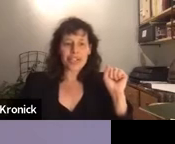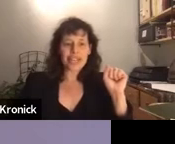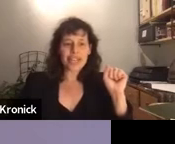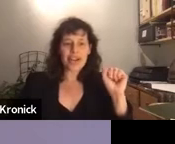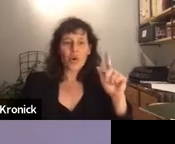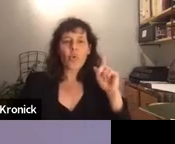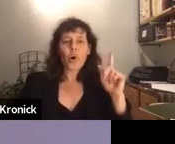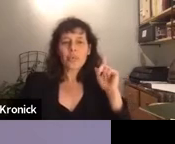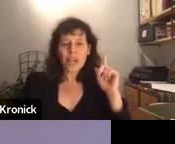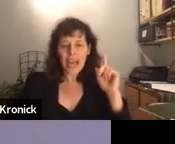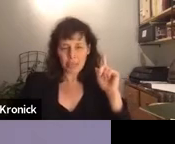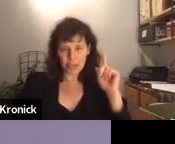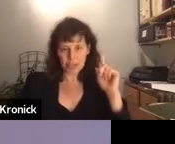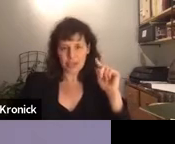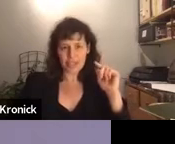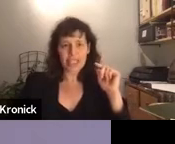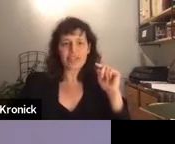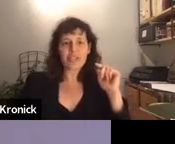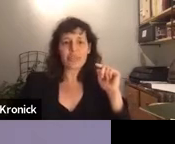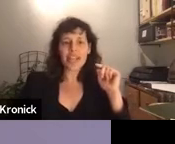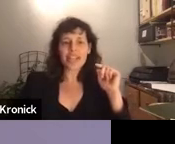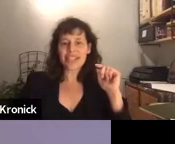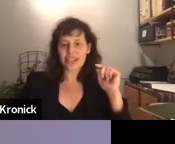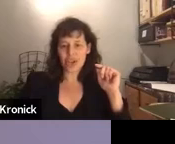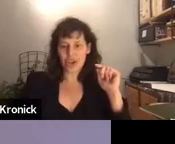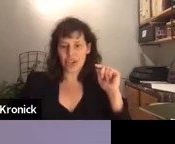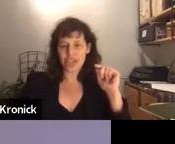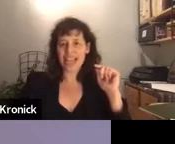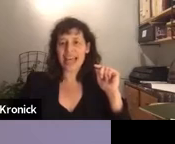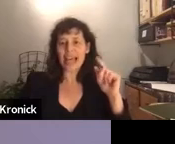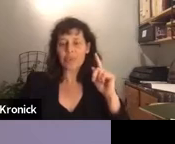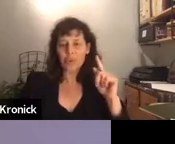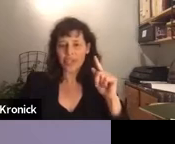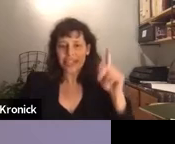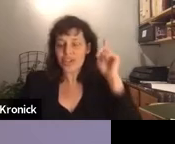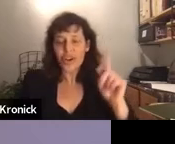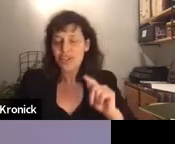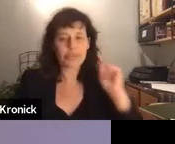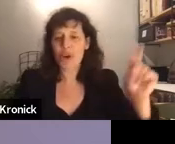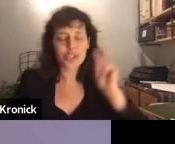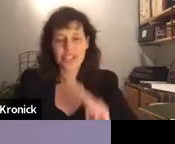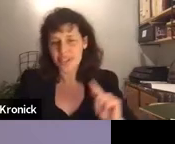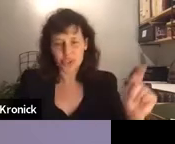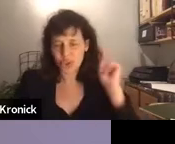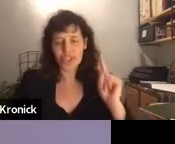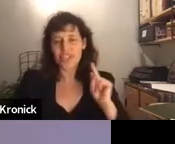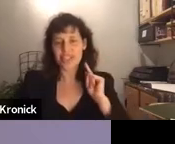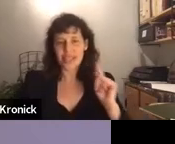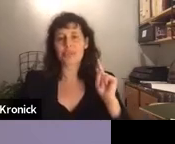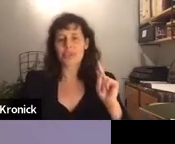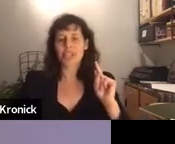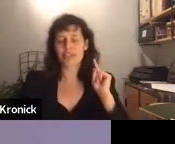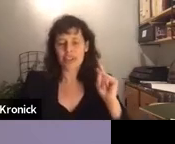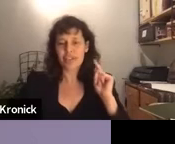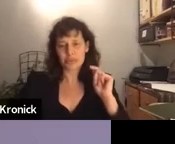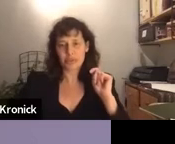on to say, what would happen if in many synagogues at that point, synagogues and mosques and churches and